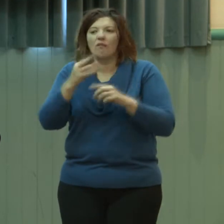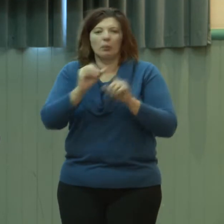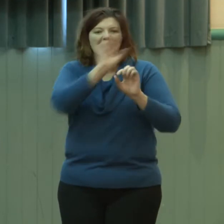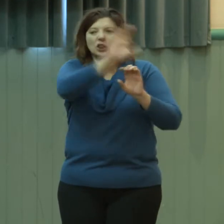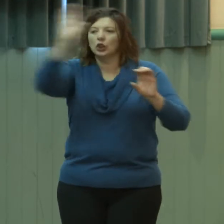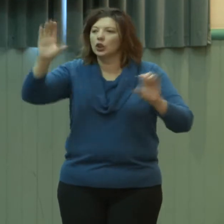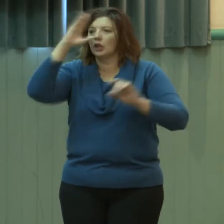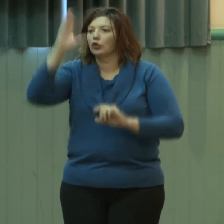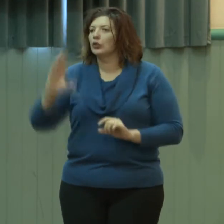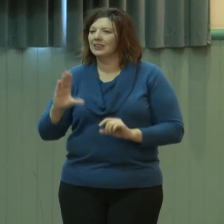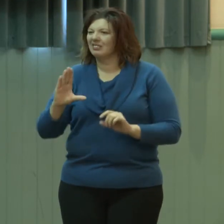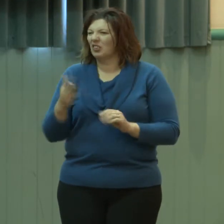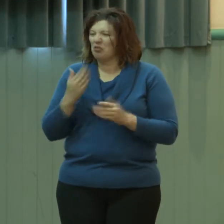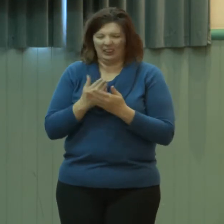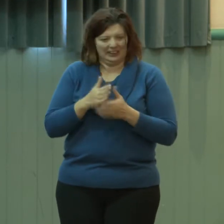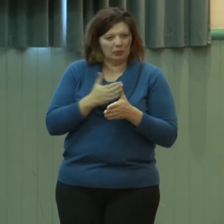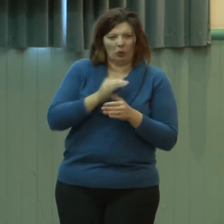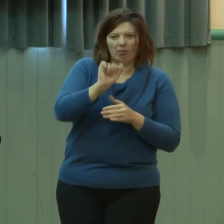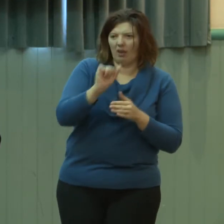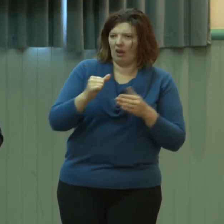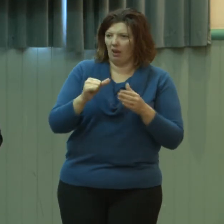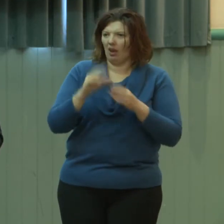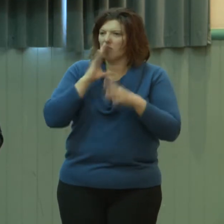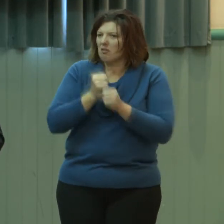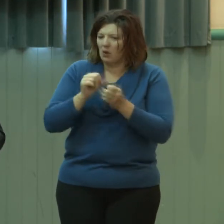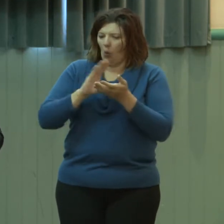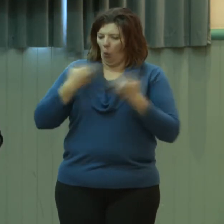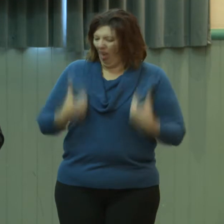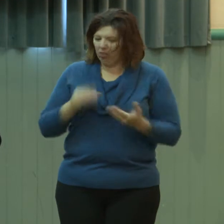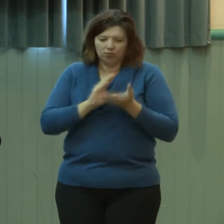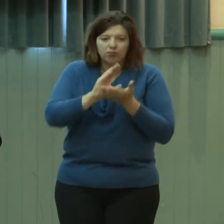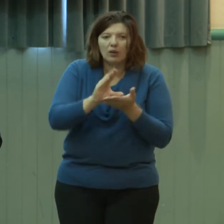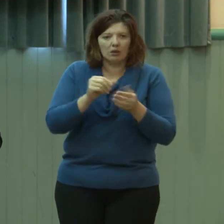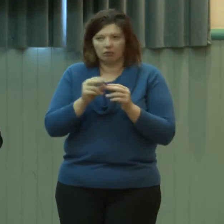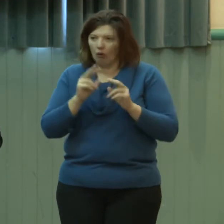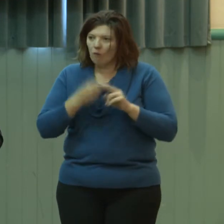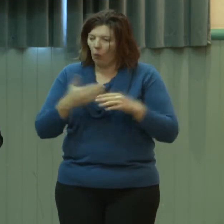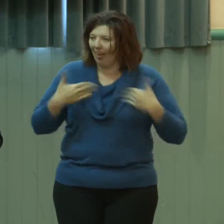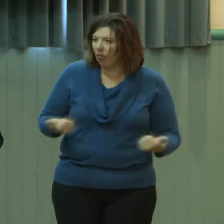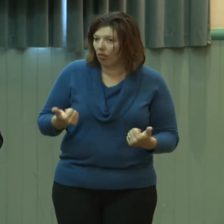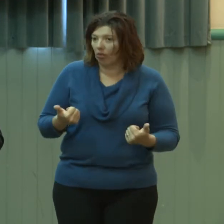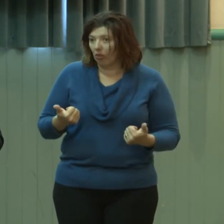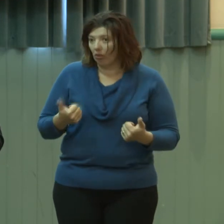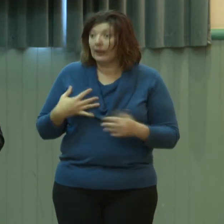and that kind of thing. But in England, about a third of causes of deafness have some genetic cause.